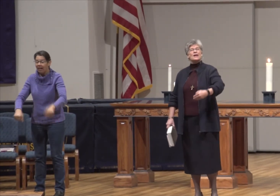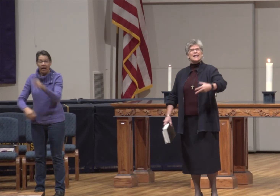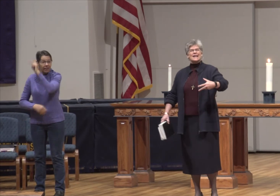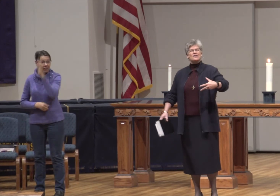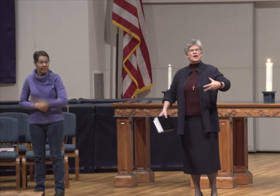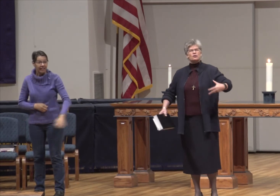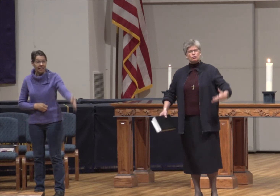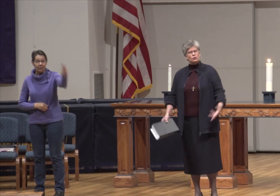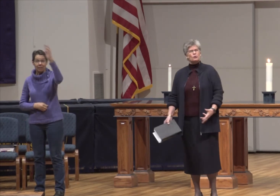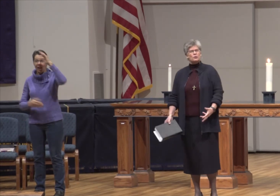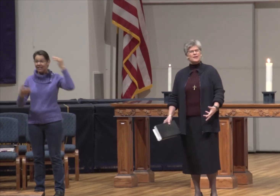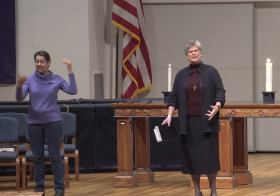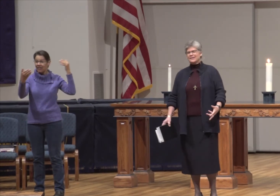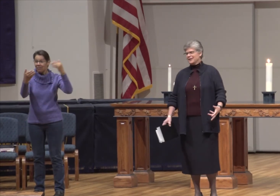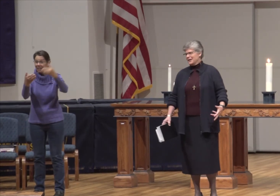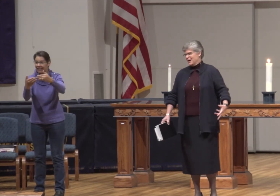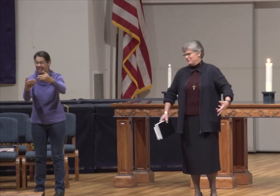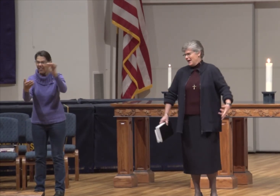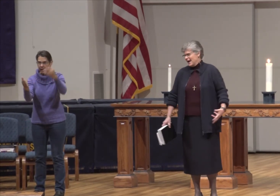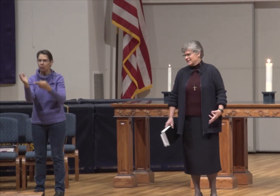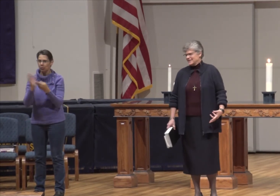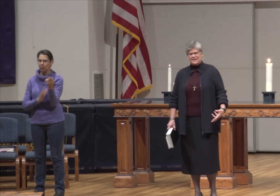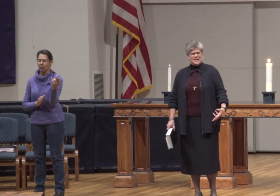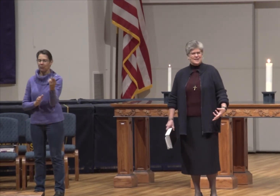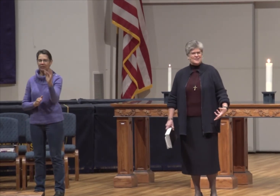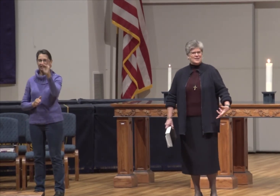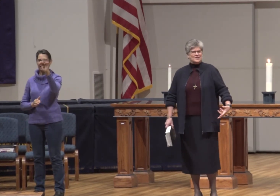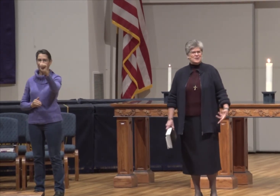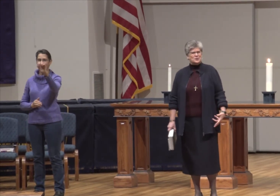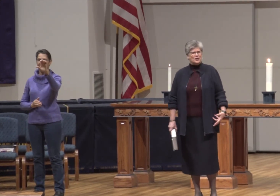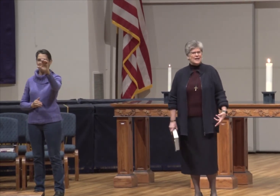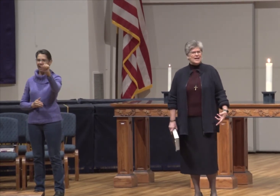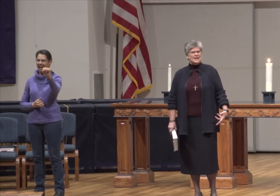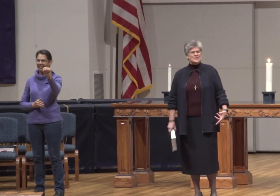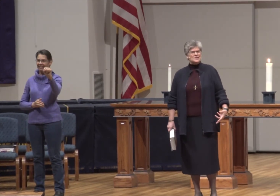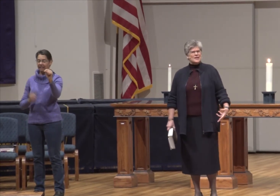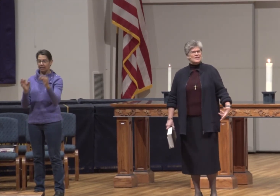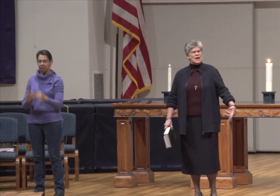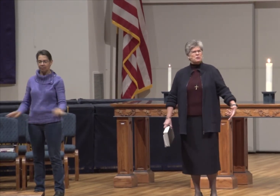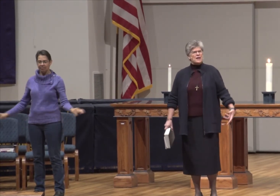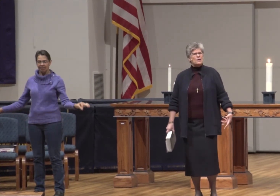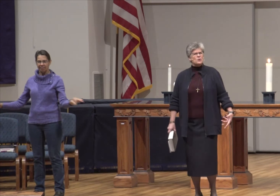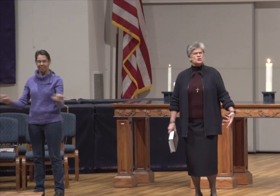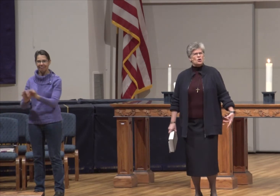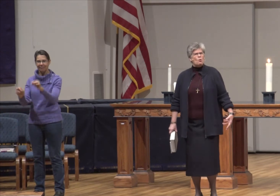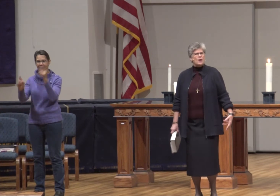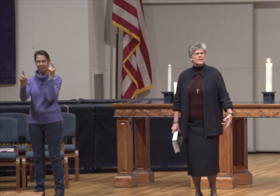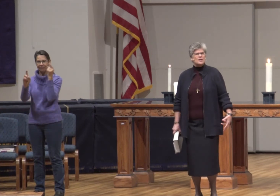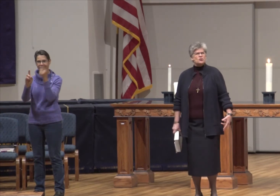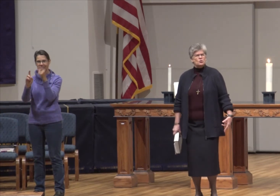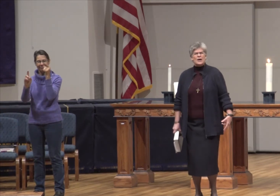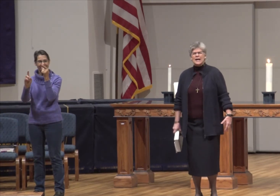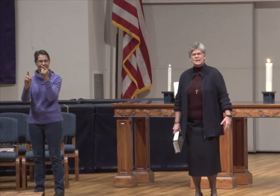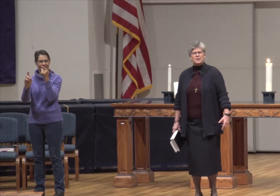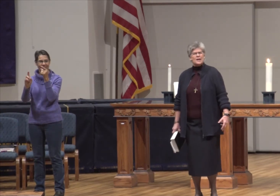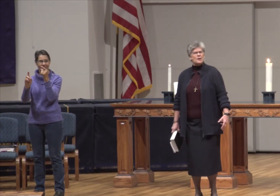has come near is a truth. It is a fact. It is an essential. It is that thing which no one can do anything